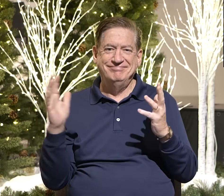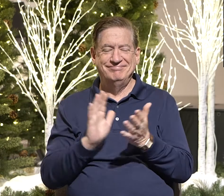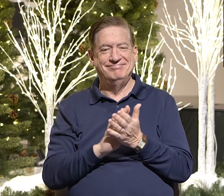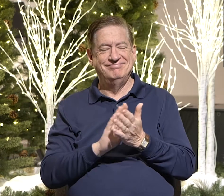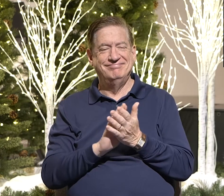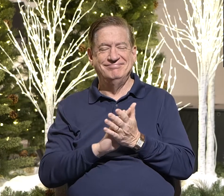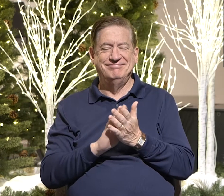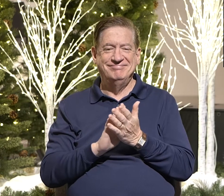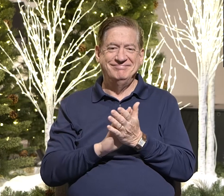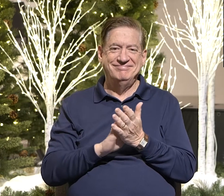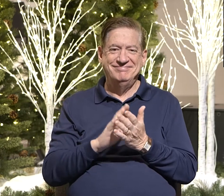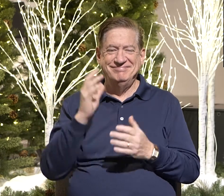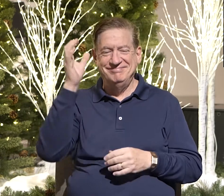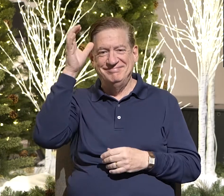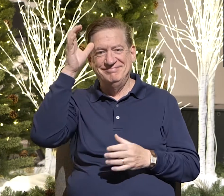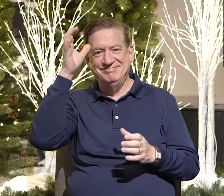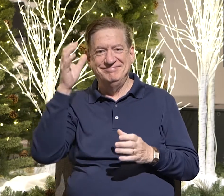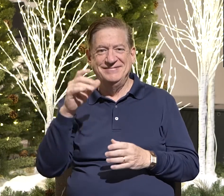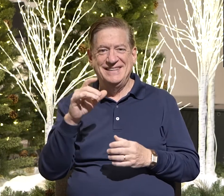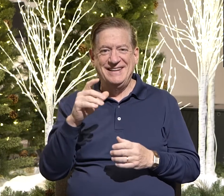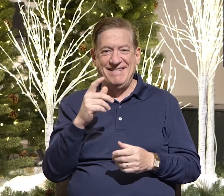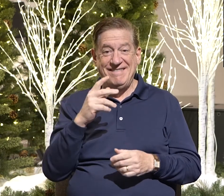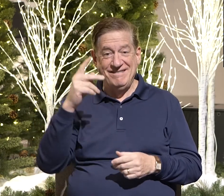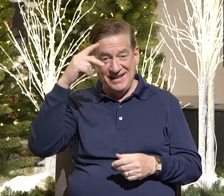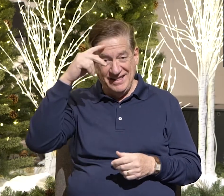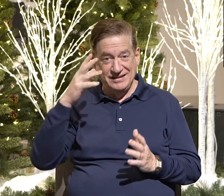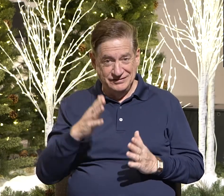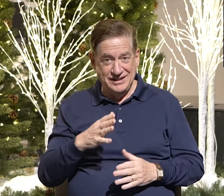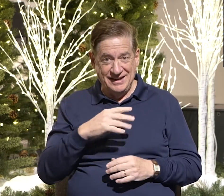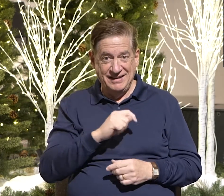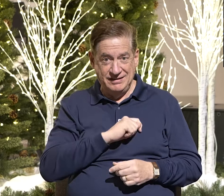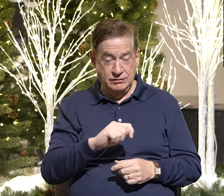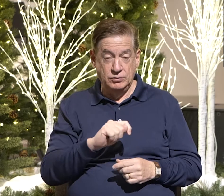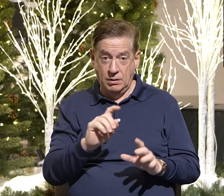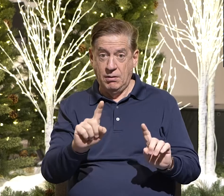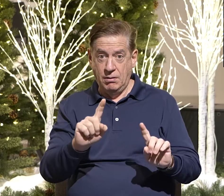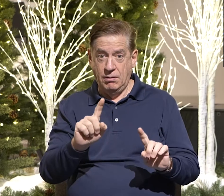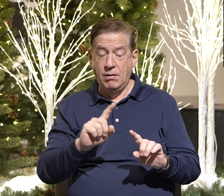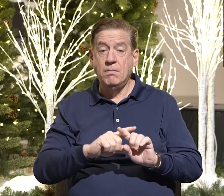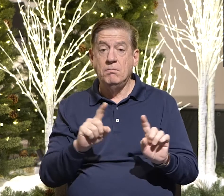philosophers and theologians. That said,